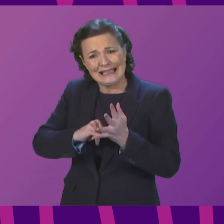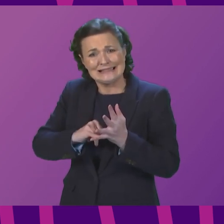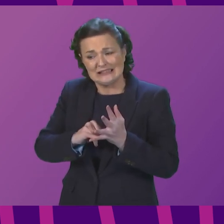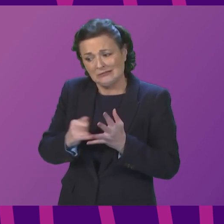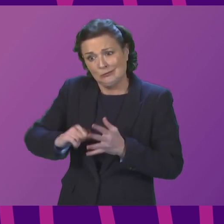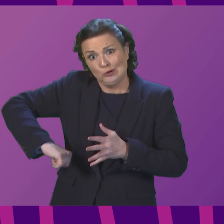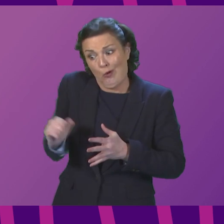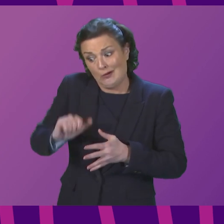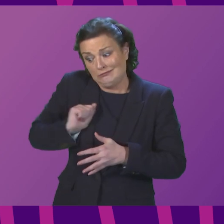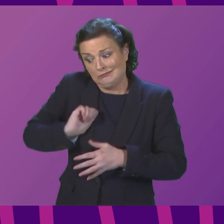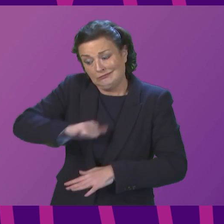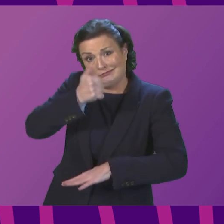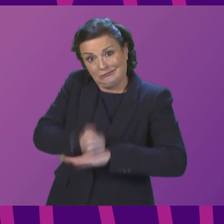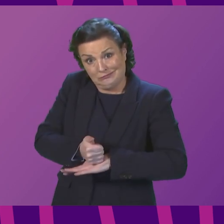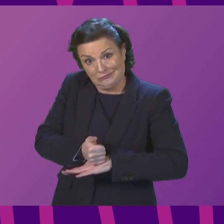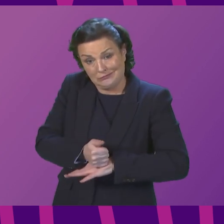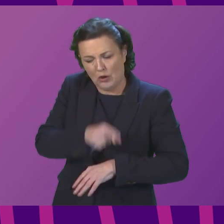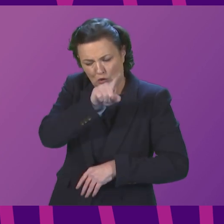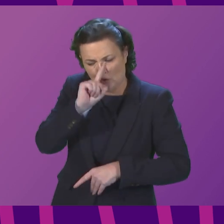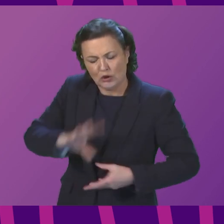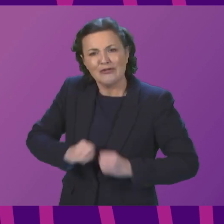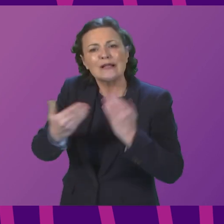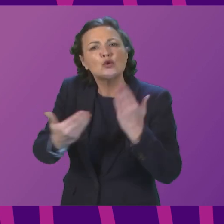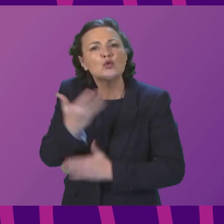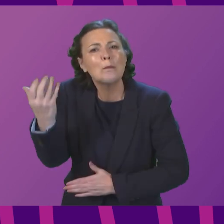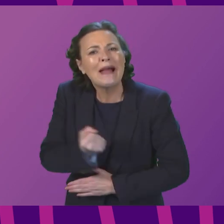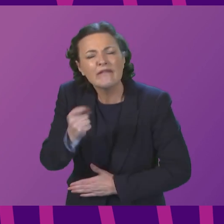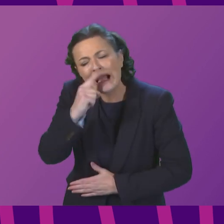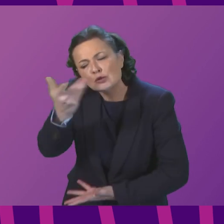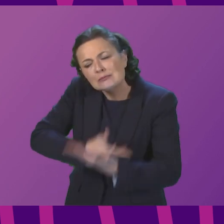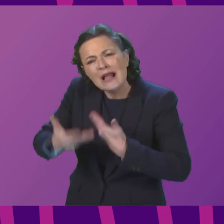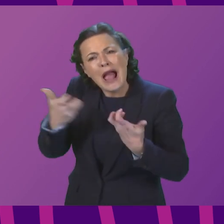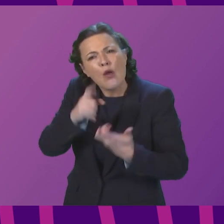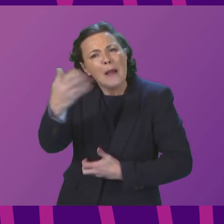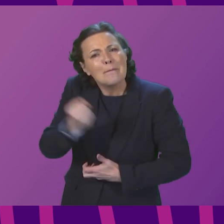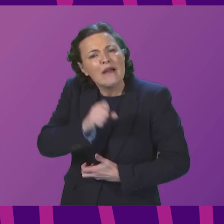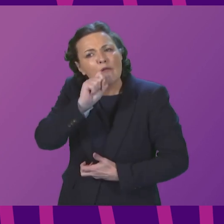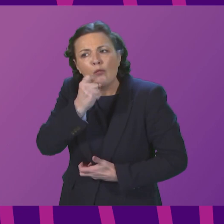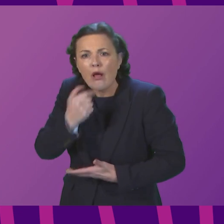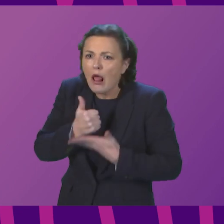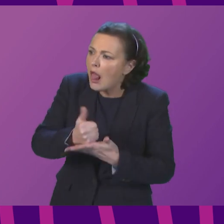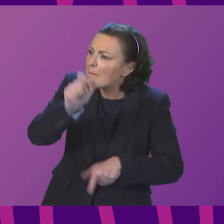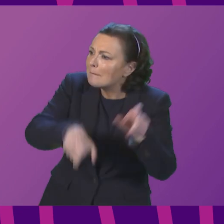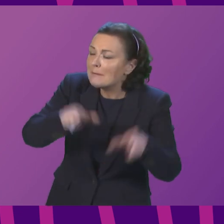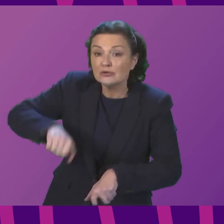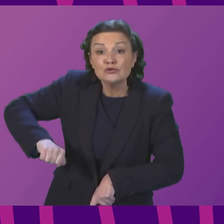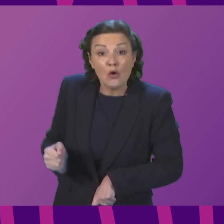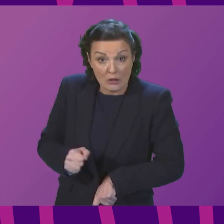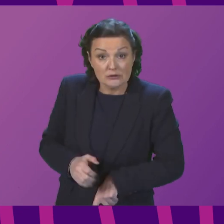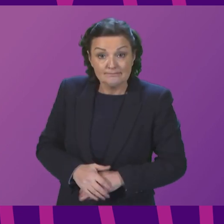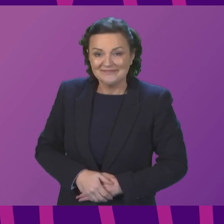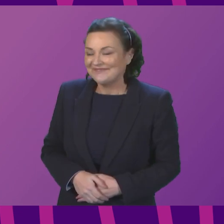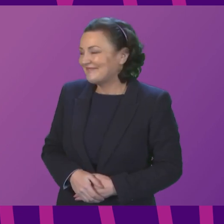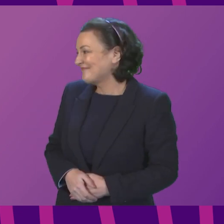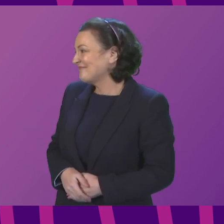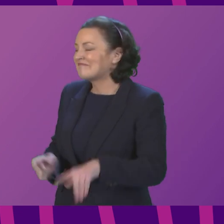Minister outline the improvements this new benefit will deliver for the people across Scotland? First Minister. Well, I'm absolutely delighted that the